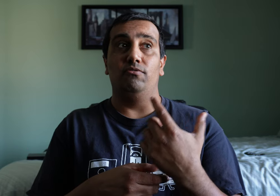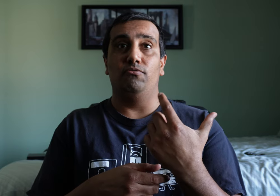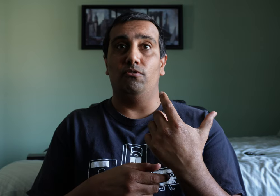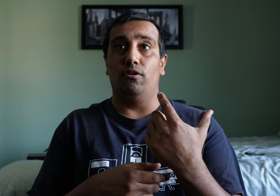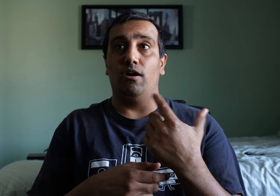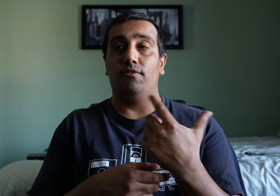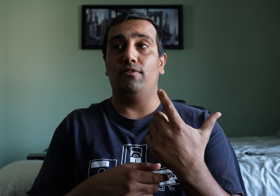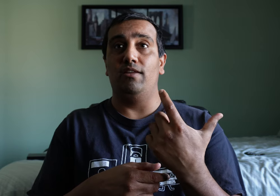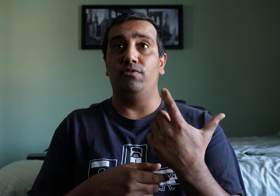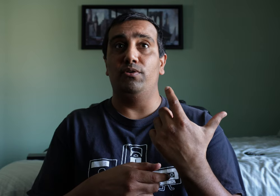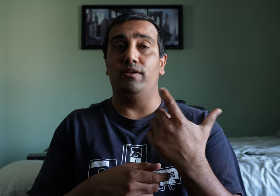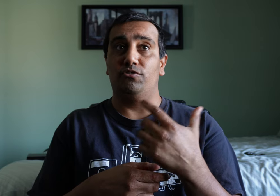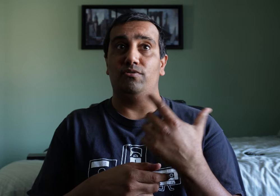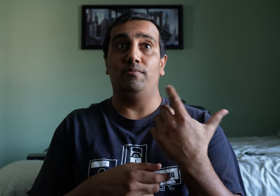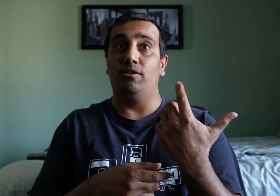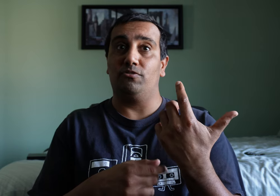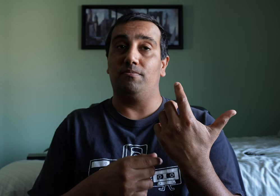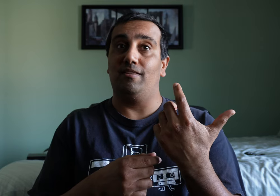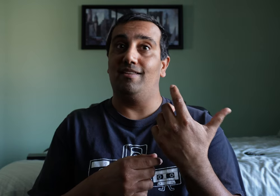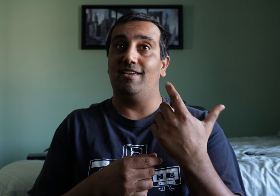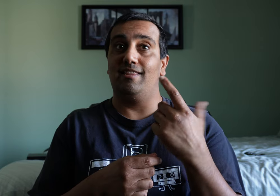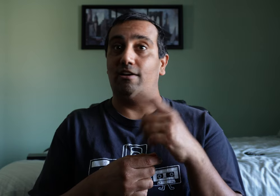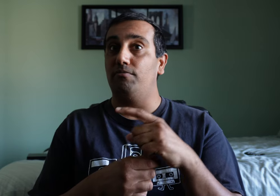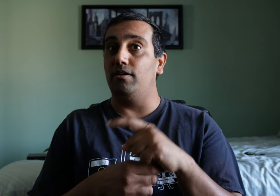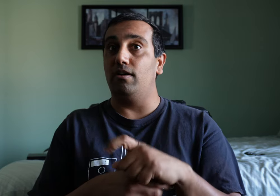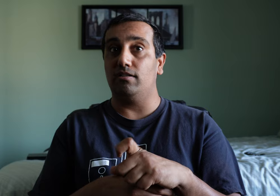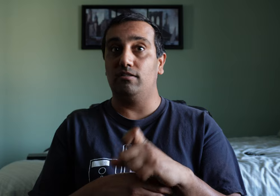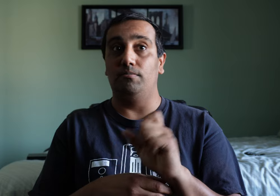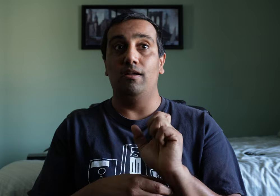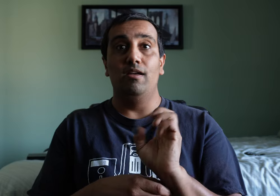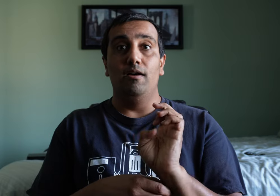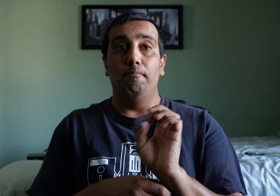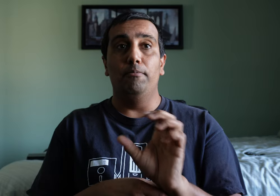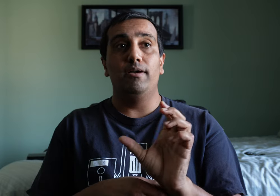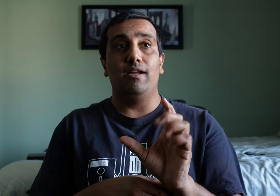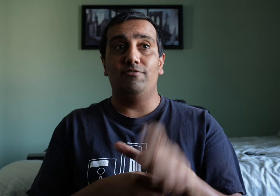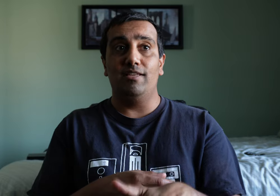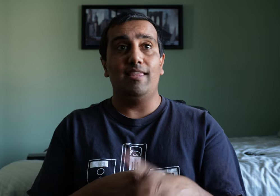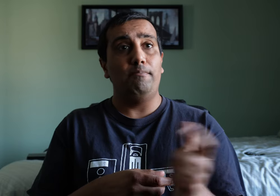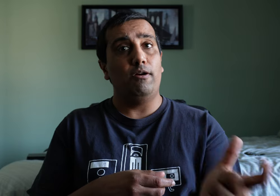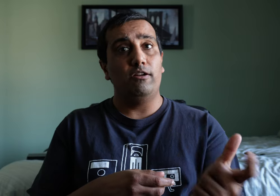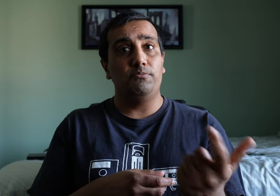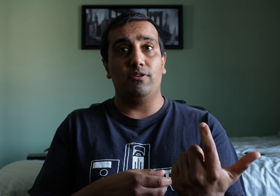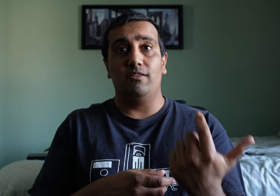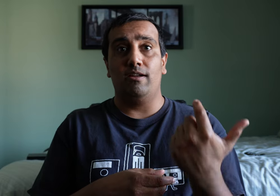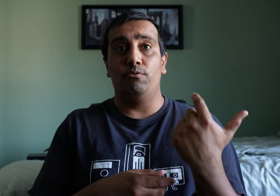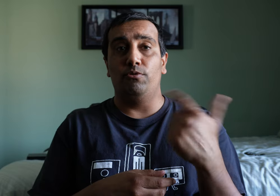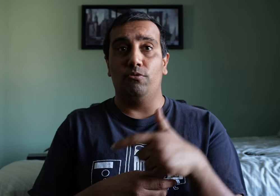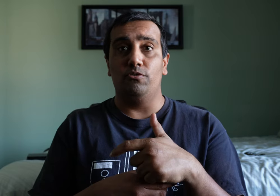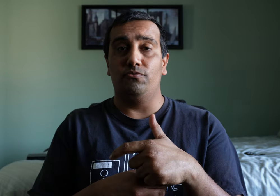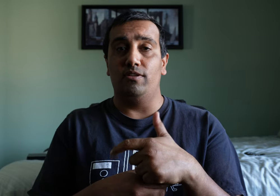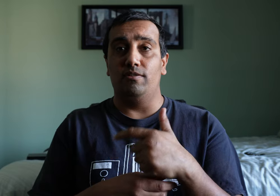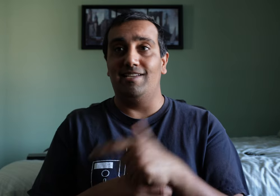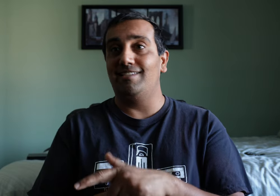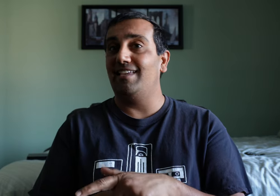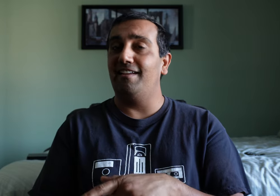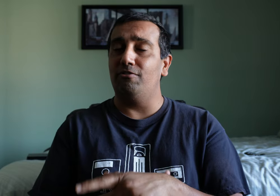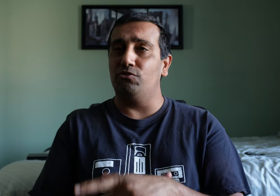for offline viewing or streaming or something like that, that would be awesome. But I've set that part up, so I thought I would record this video to test that out as